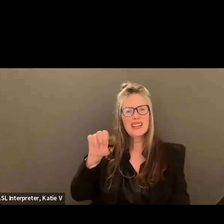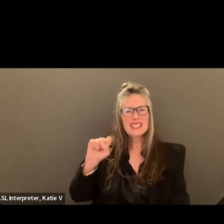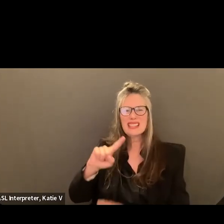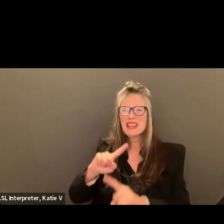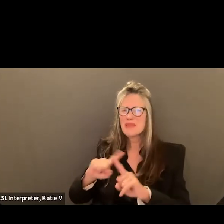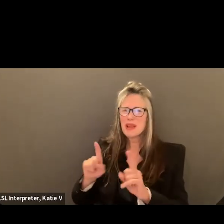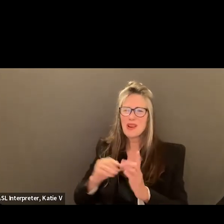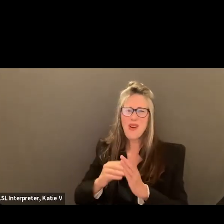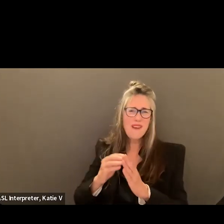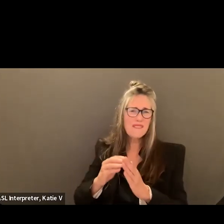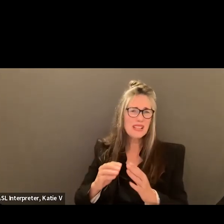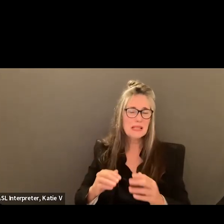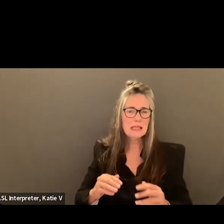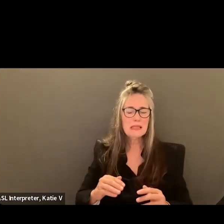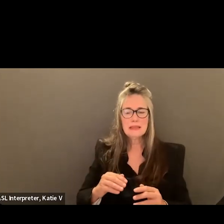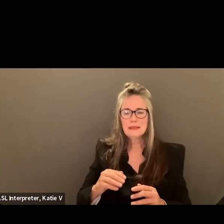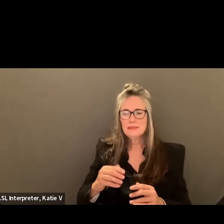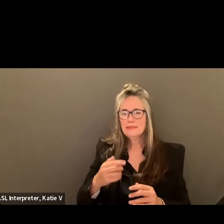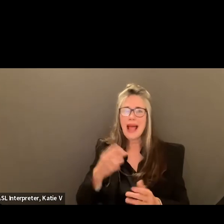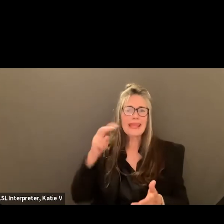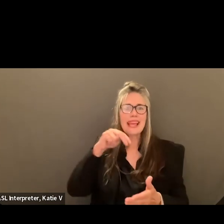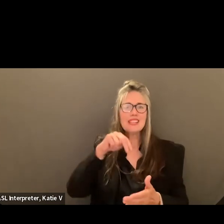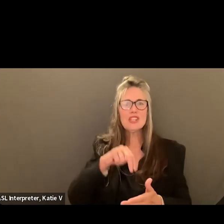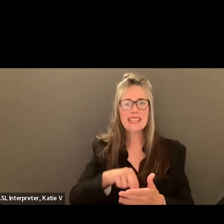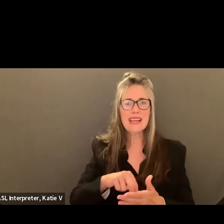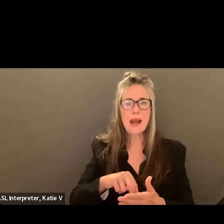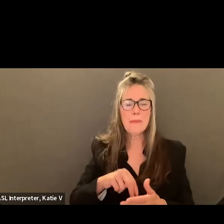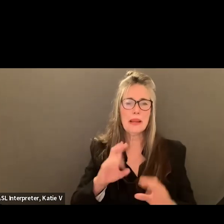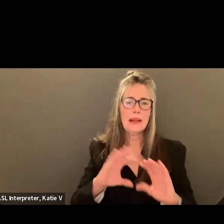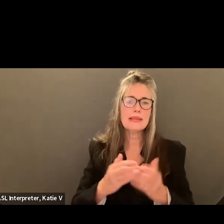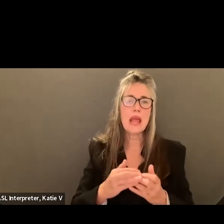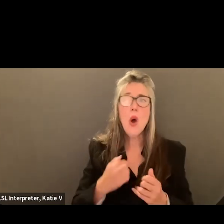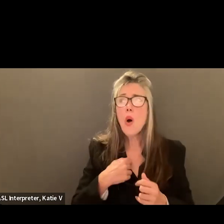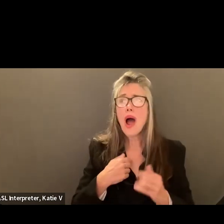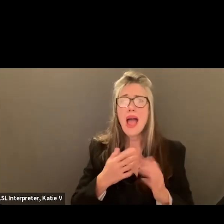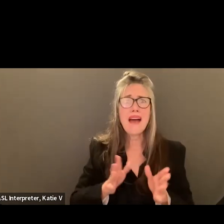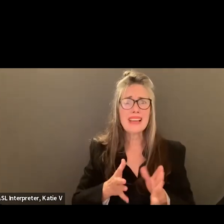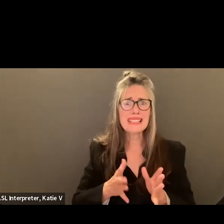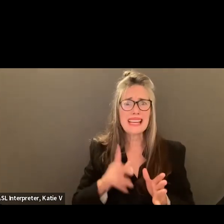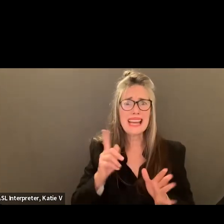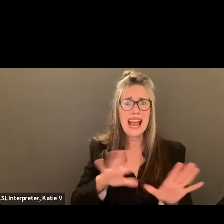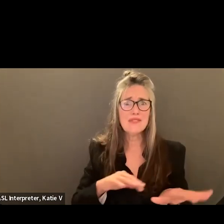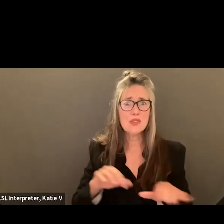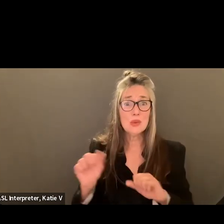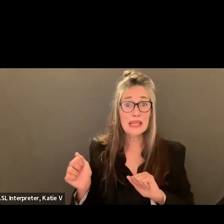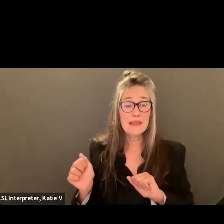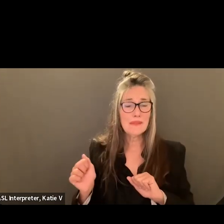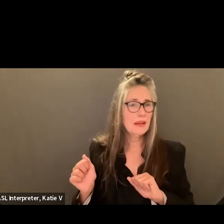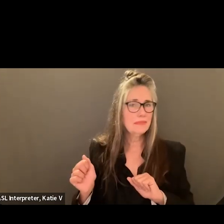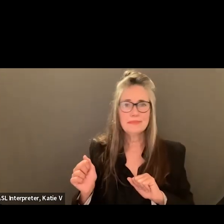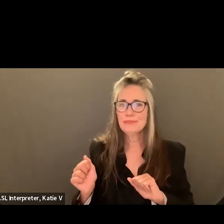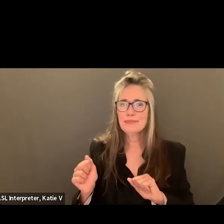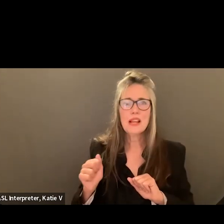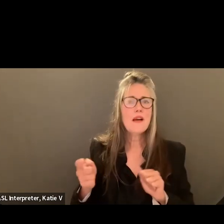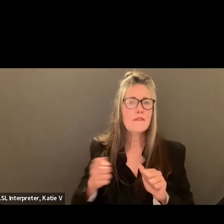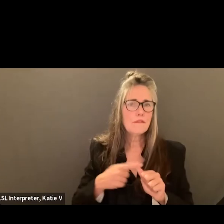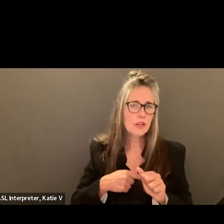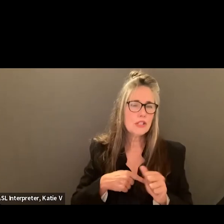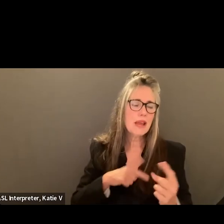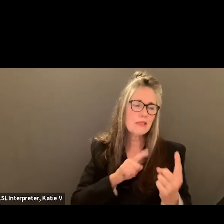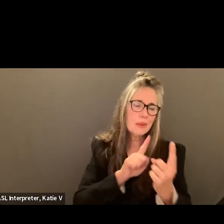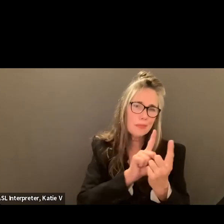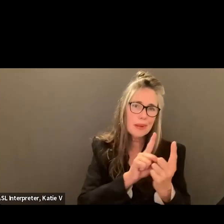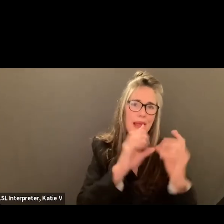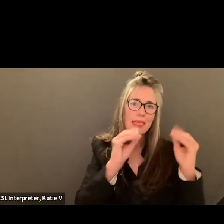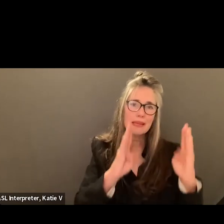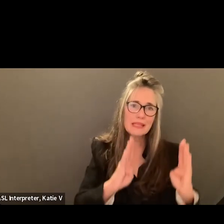have to go through to like, I can't just get up in class and be like, I'm having an anxiety attack. I need to go. Usually like at first you have to talk to the teacher.